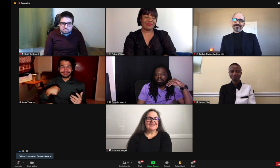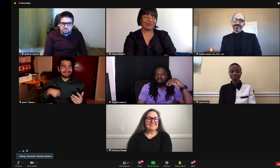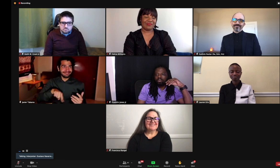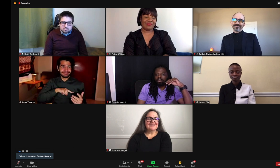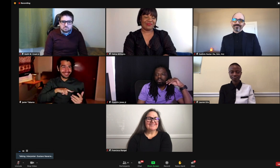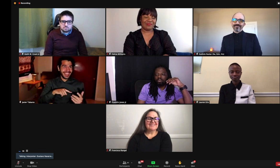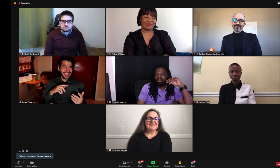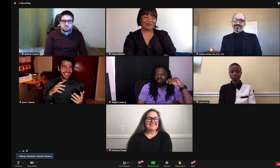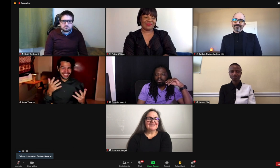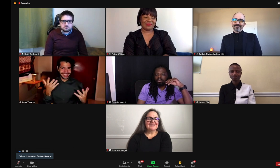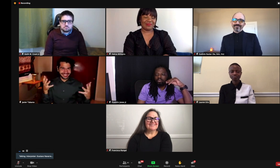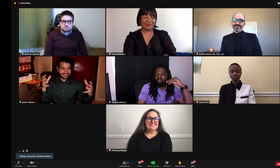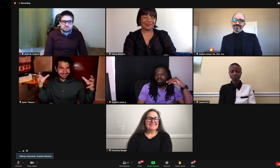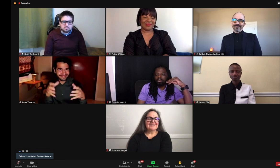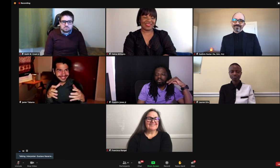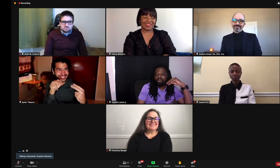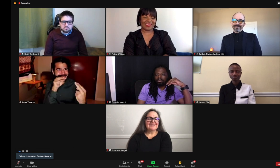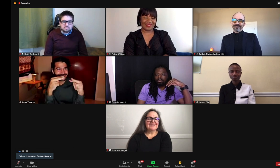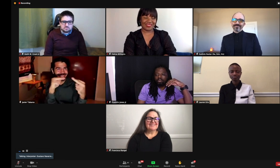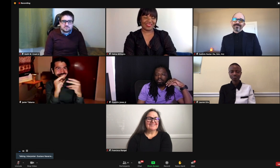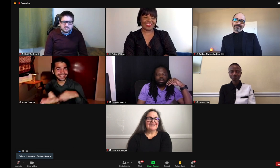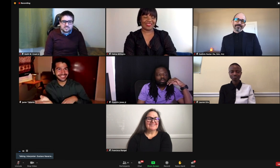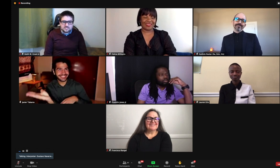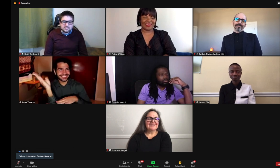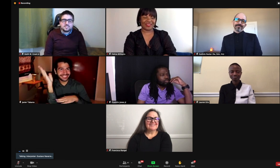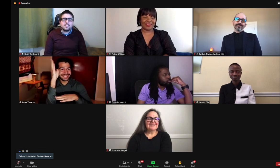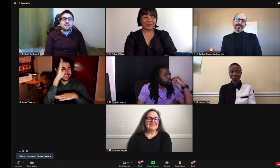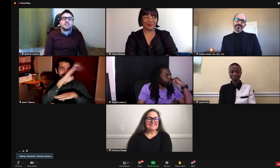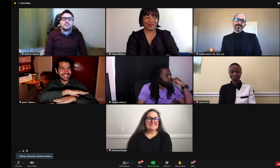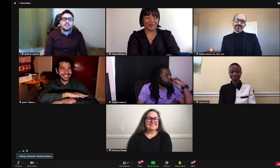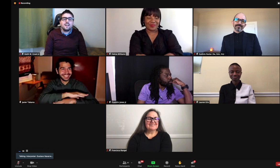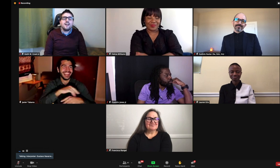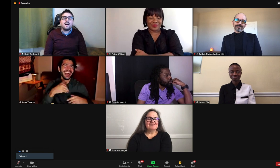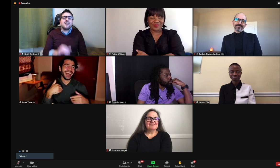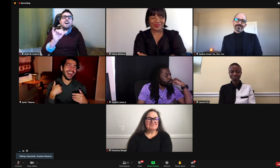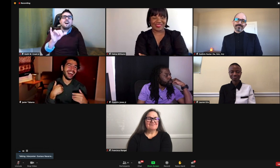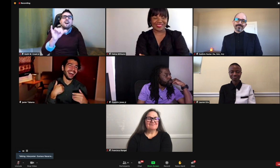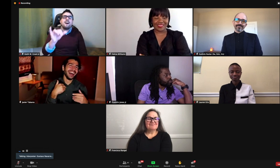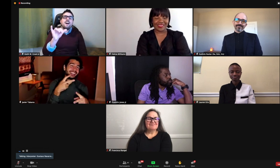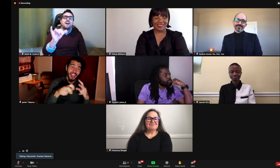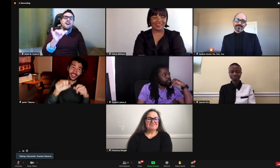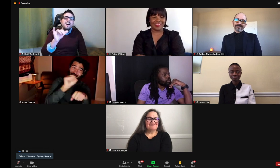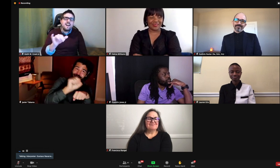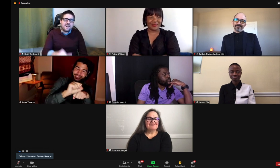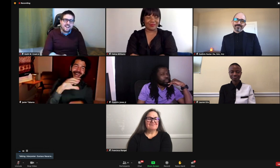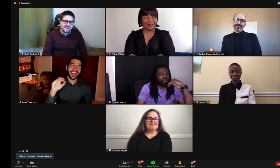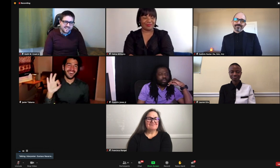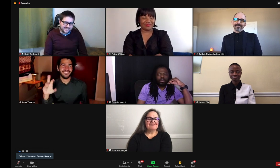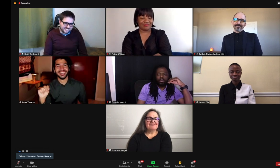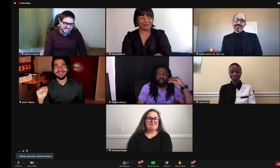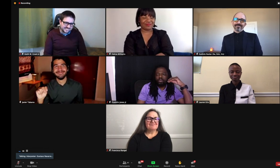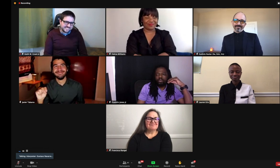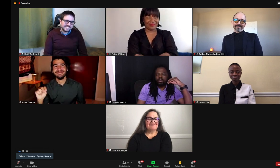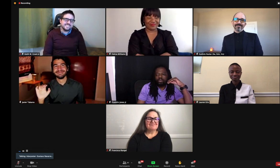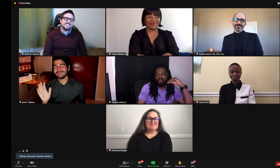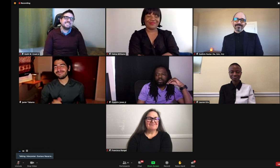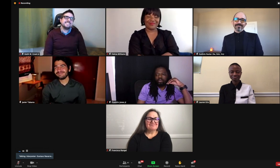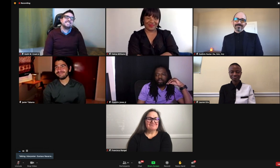and cues. However, it felt like being at camp and being a kid. Because, yes, it was work,